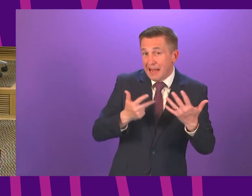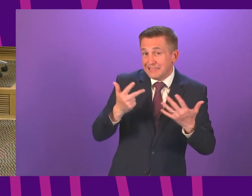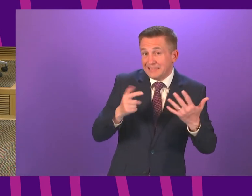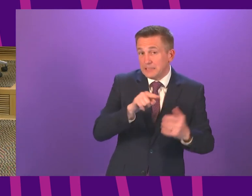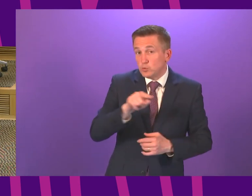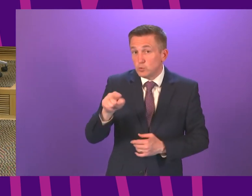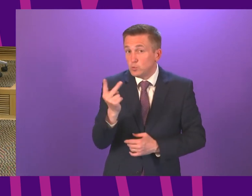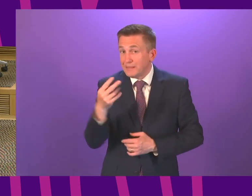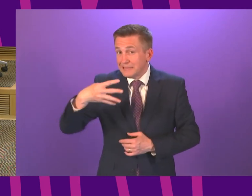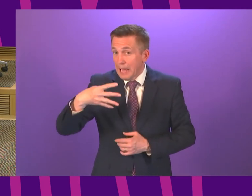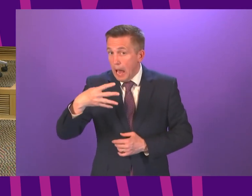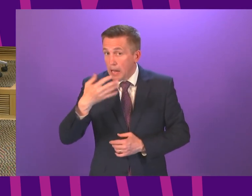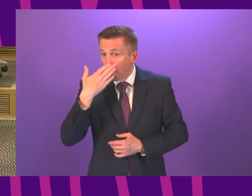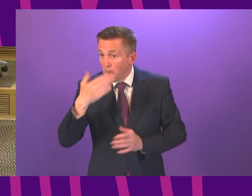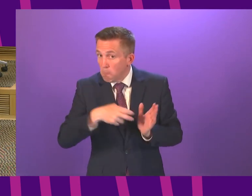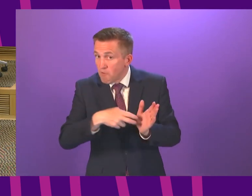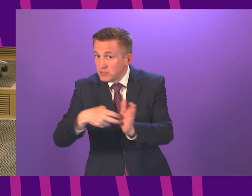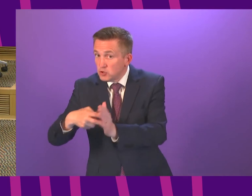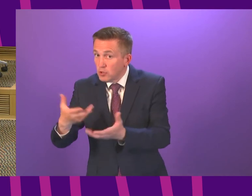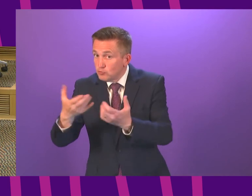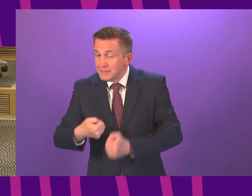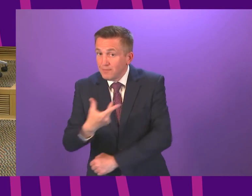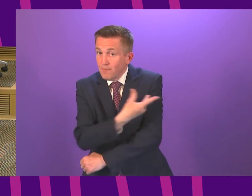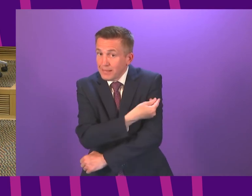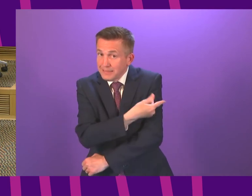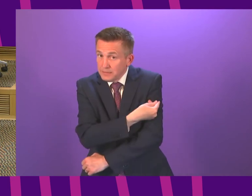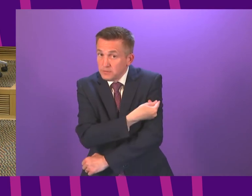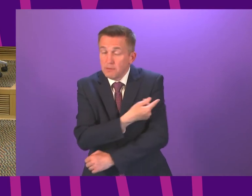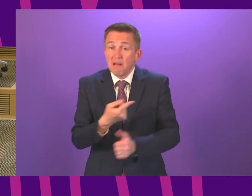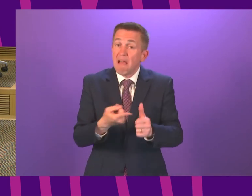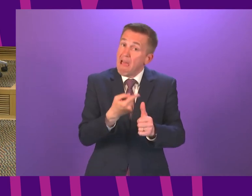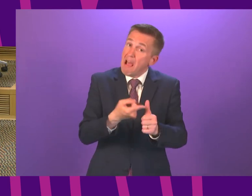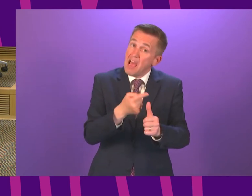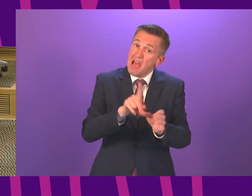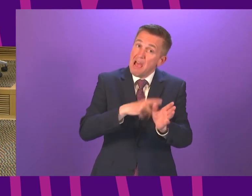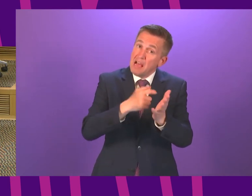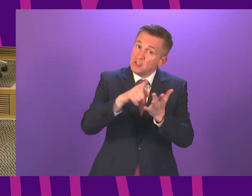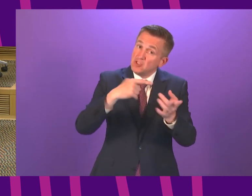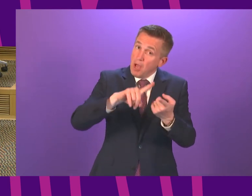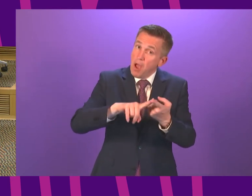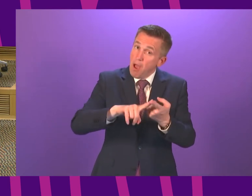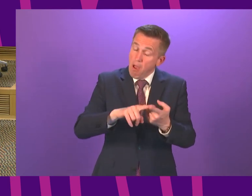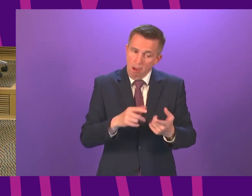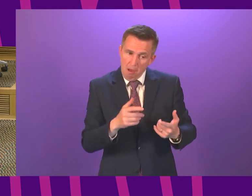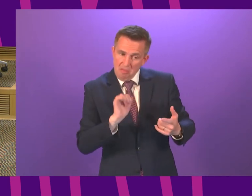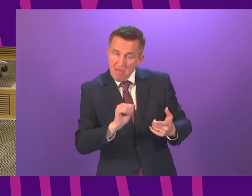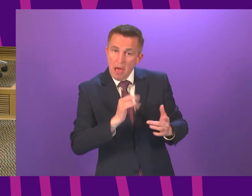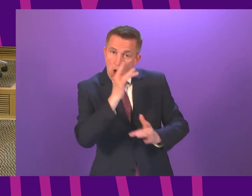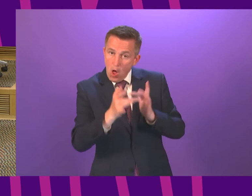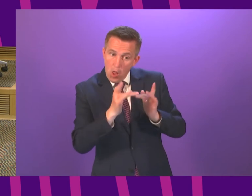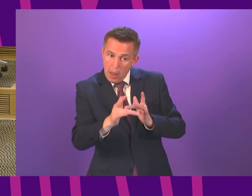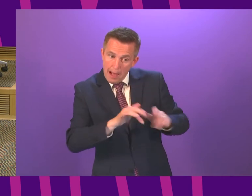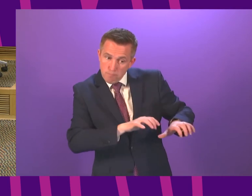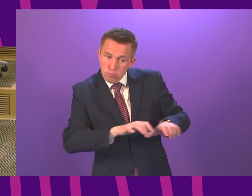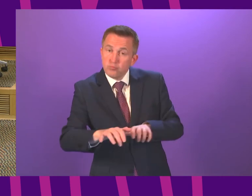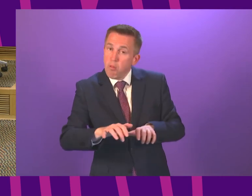-29 year olds across the country but also in Ayrshire using the online portal I am sure